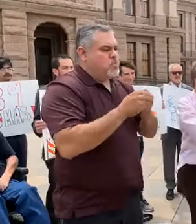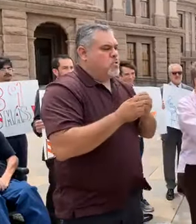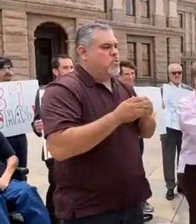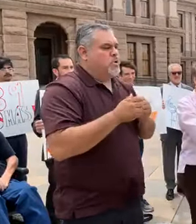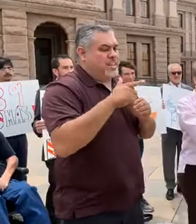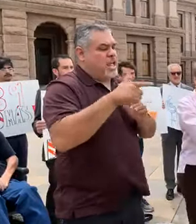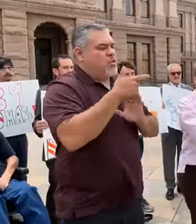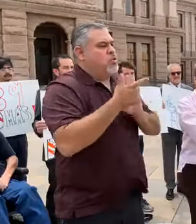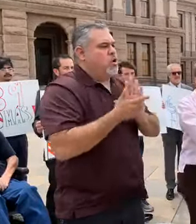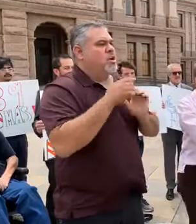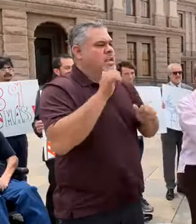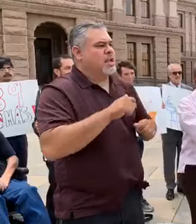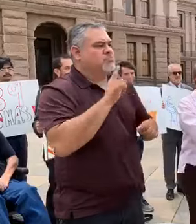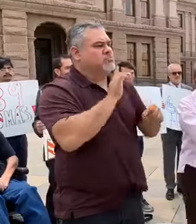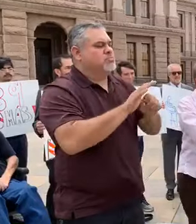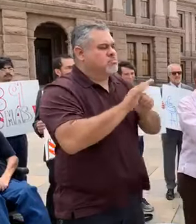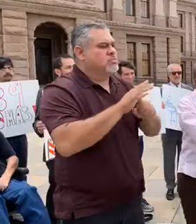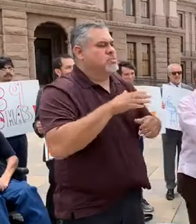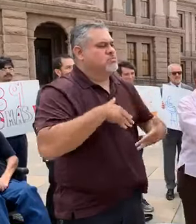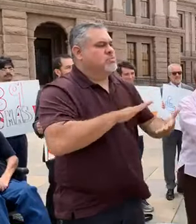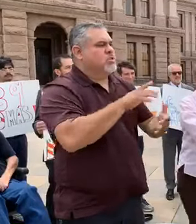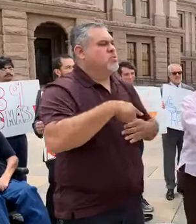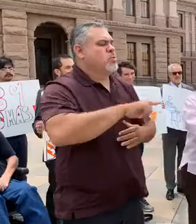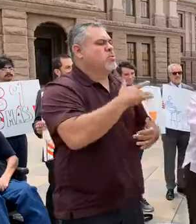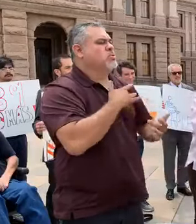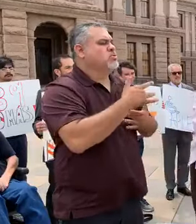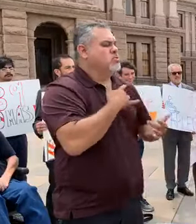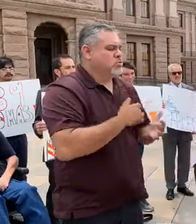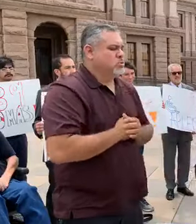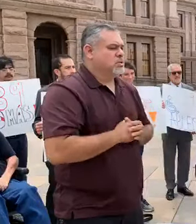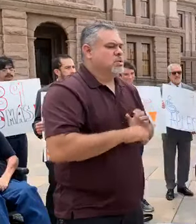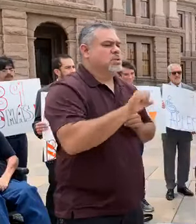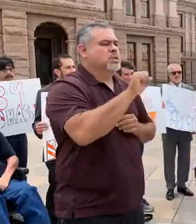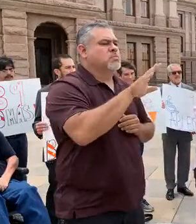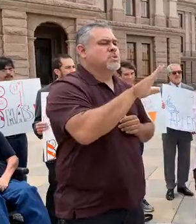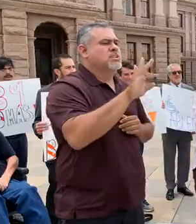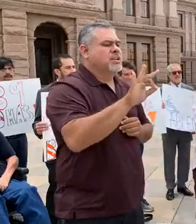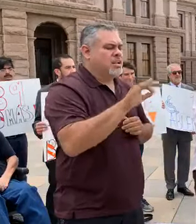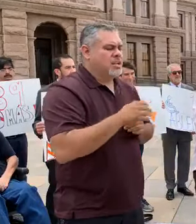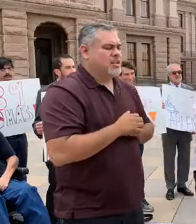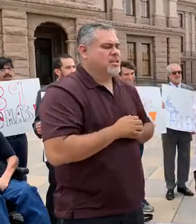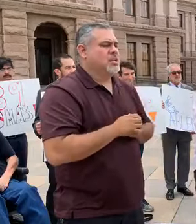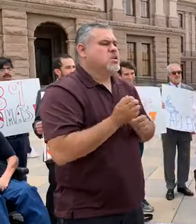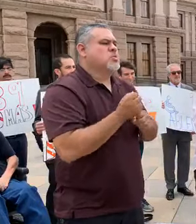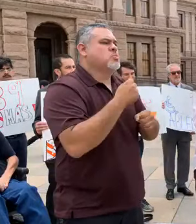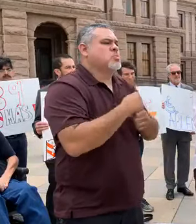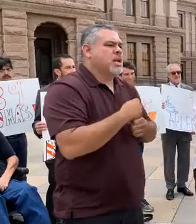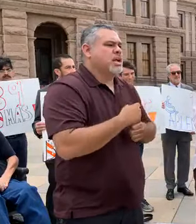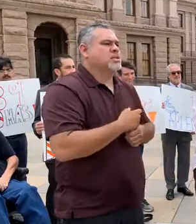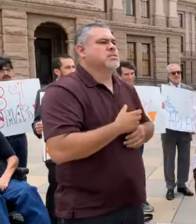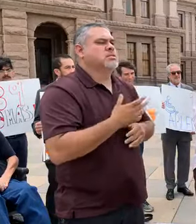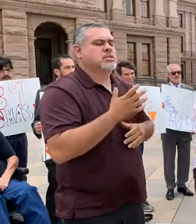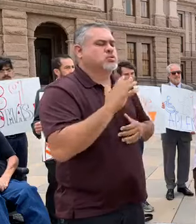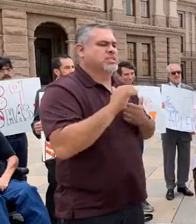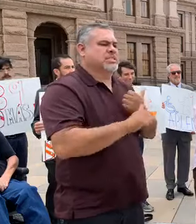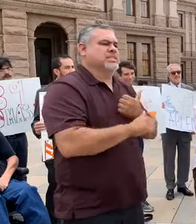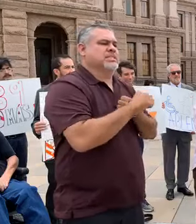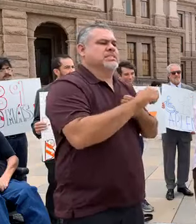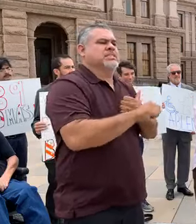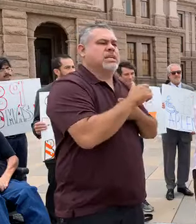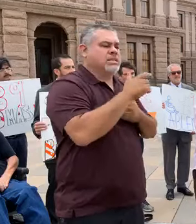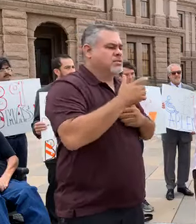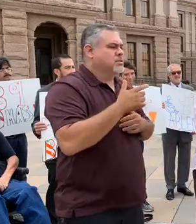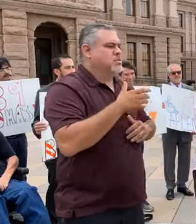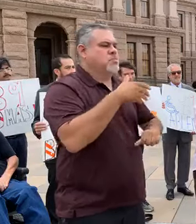address these concerns. SB 9 also creates a dangerous overreach of